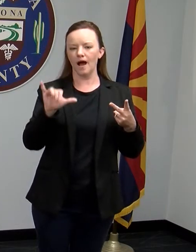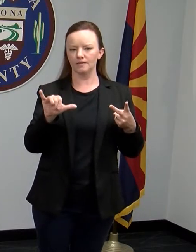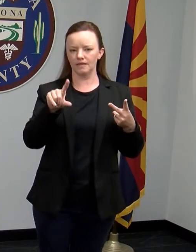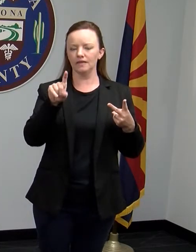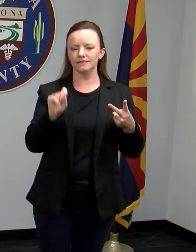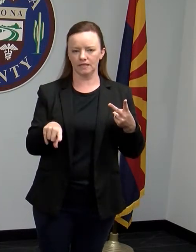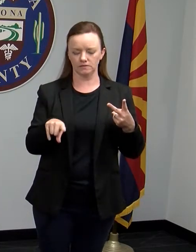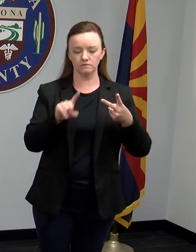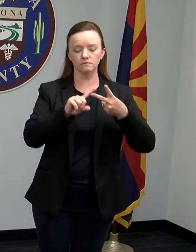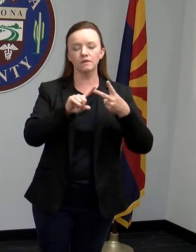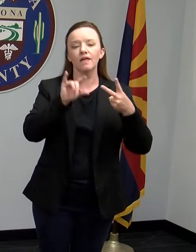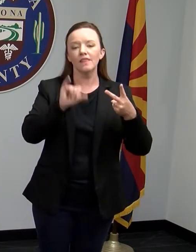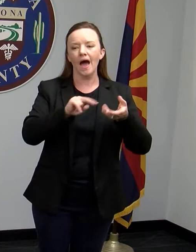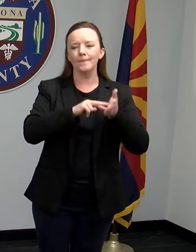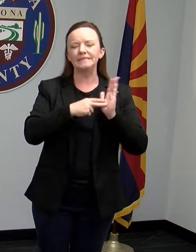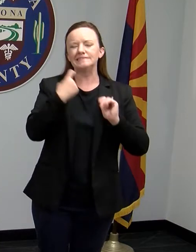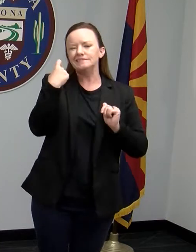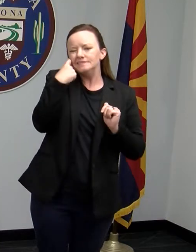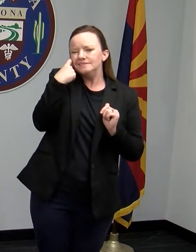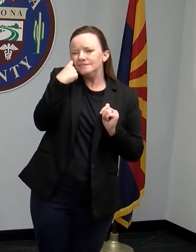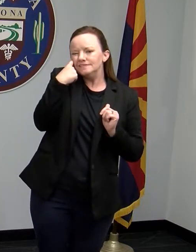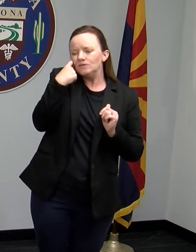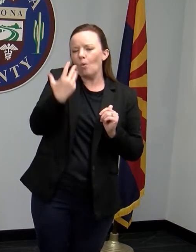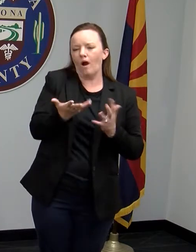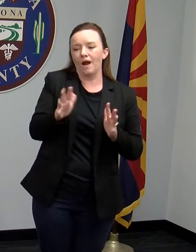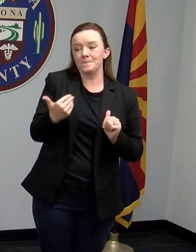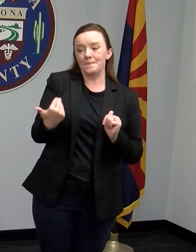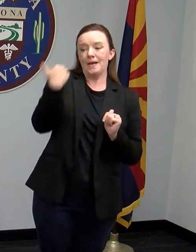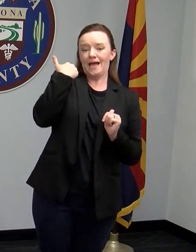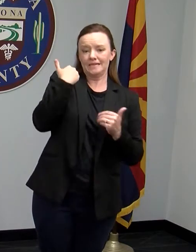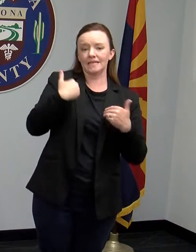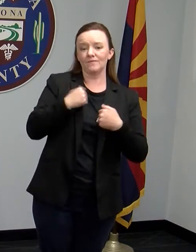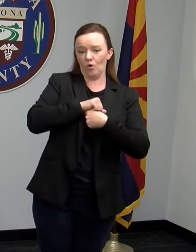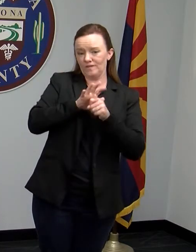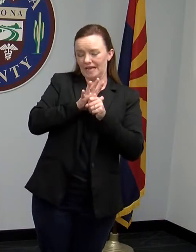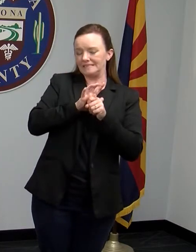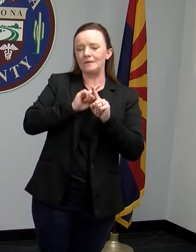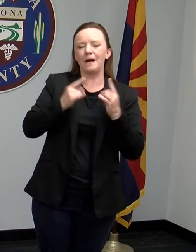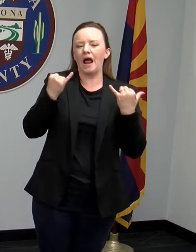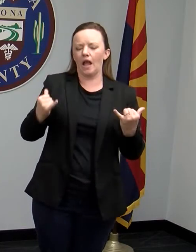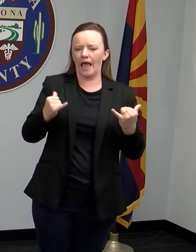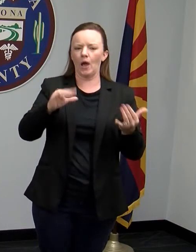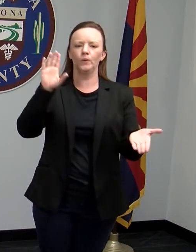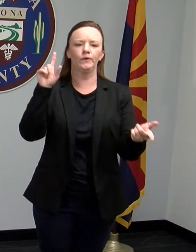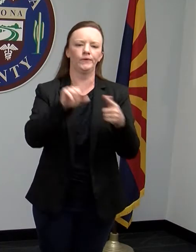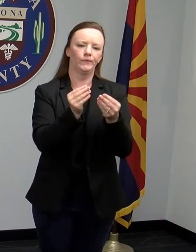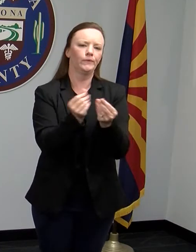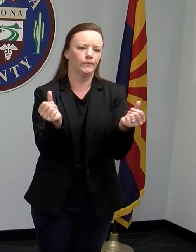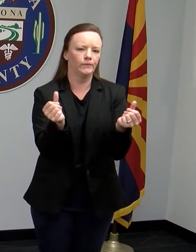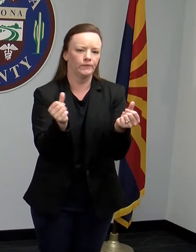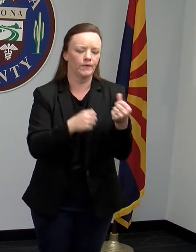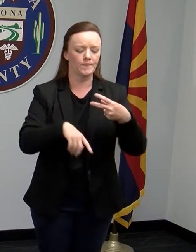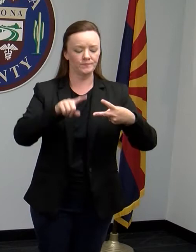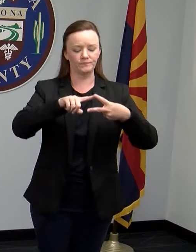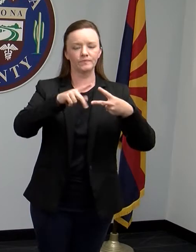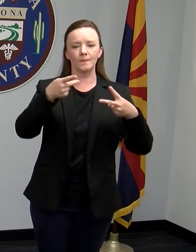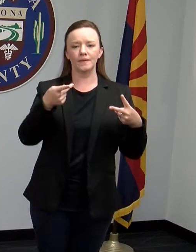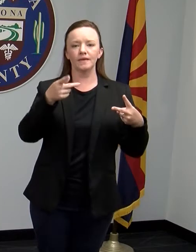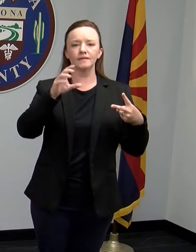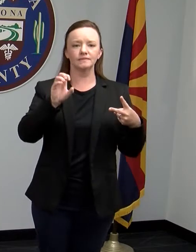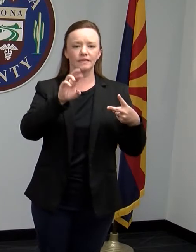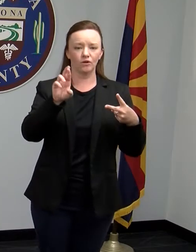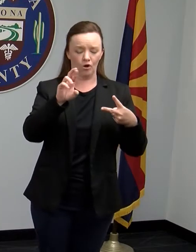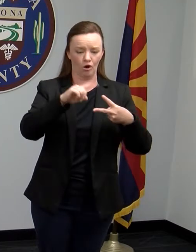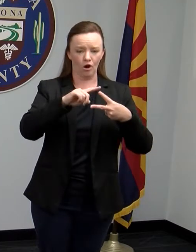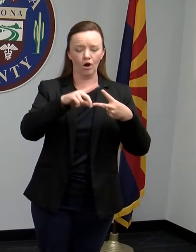to test for recent or past infection with COVID-19. PCR tests, or polymerase chain